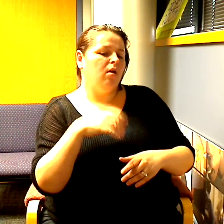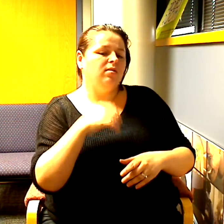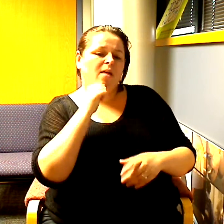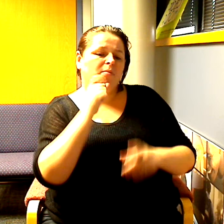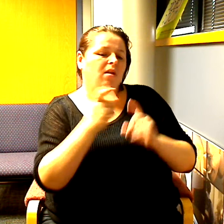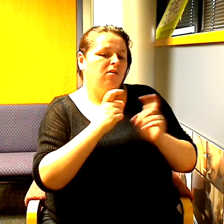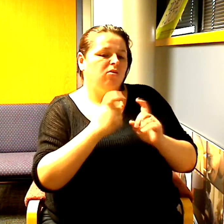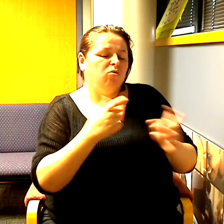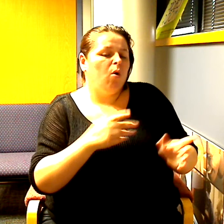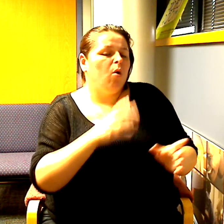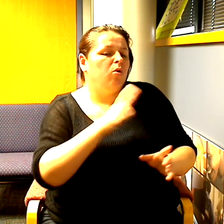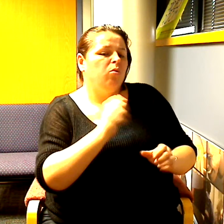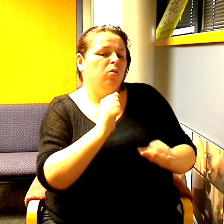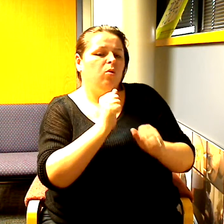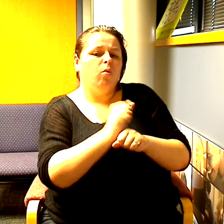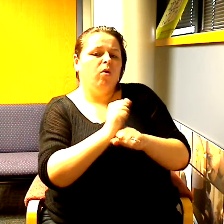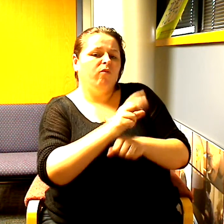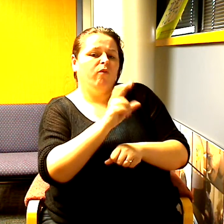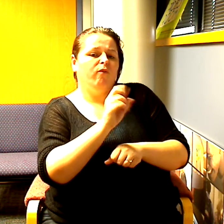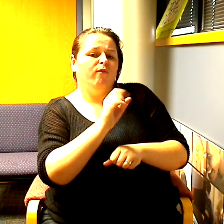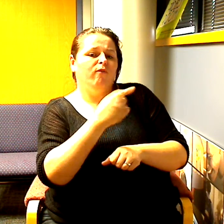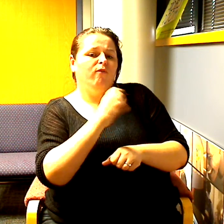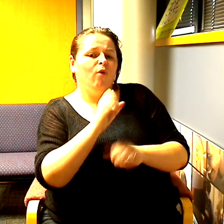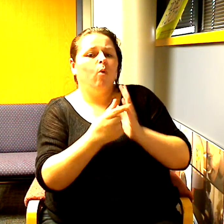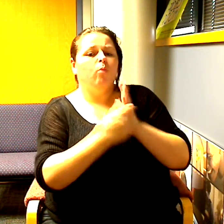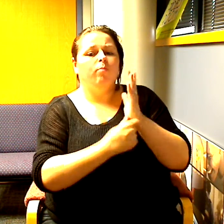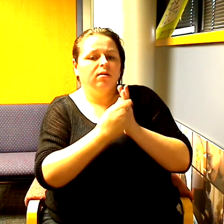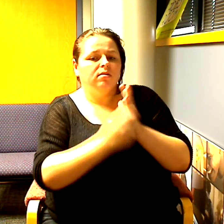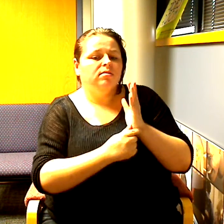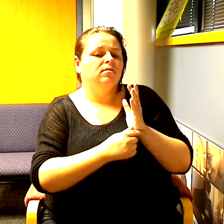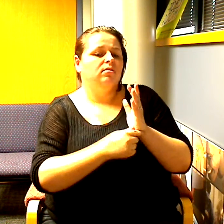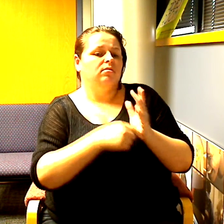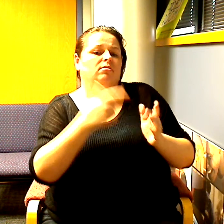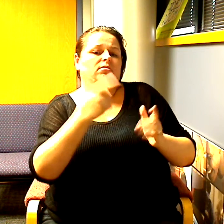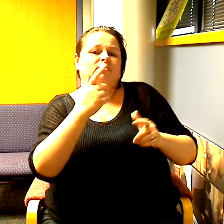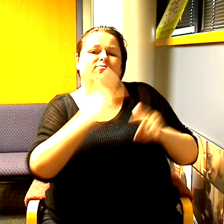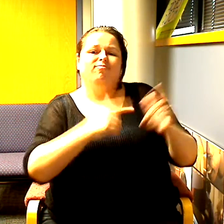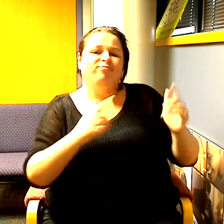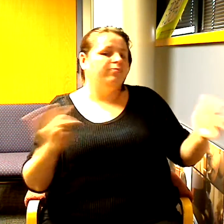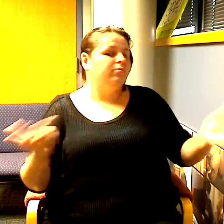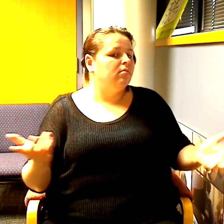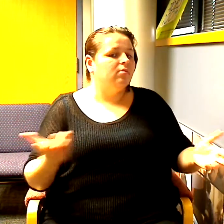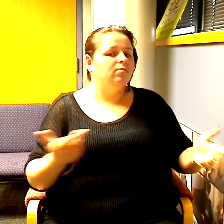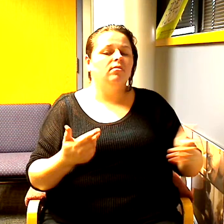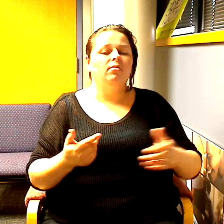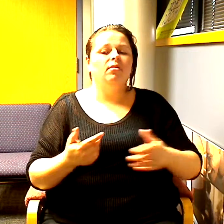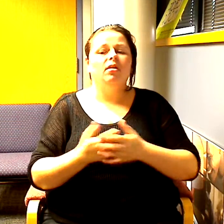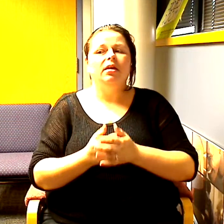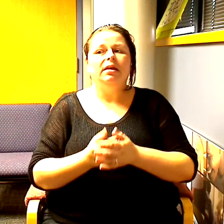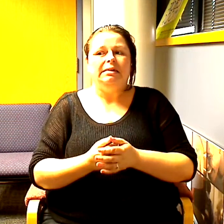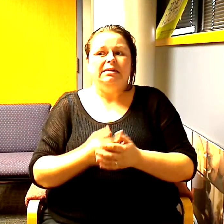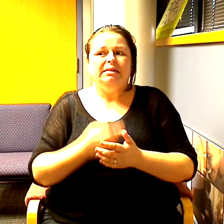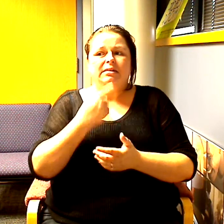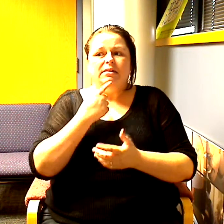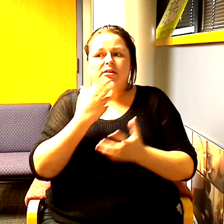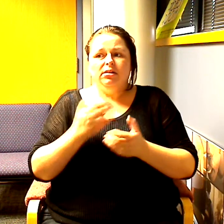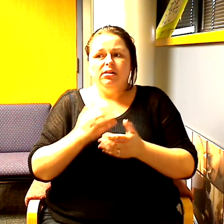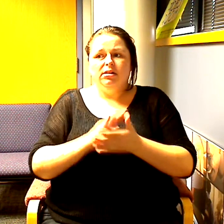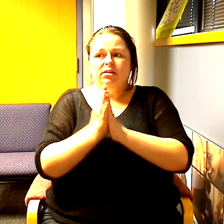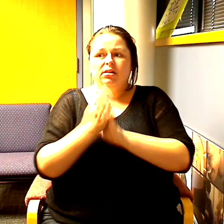the editor-in-chief of American Vogue or the CEO of H&M or the next Steven Mizell saying that you want to be a model when you grow up is akin to